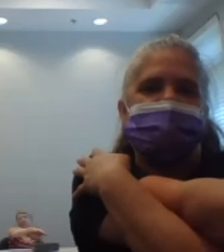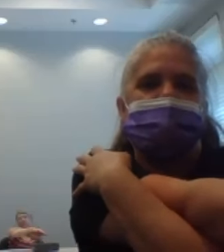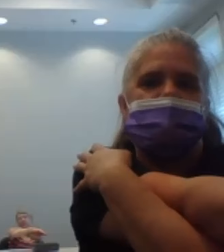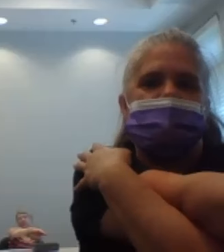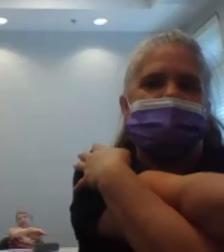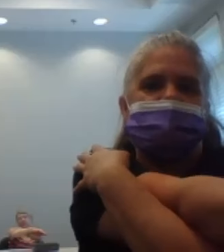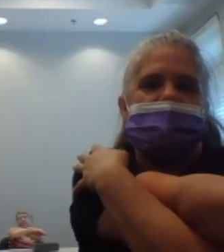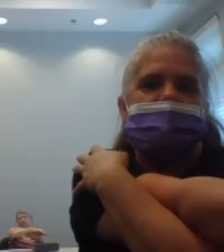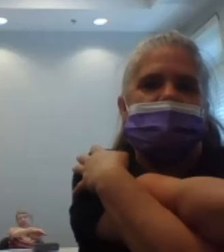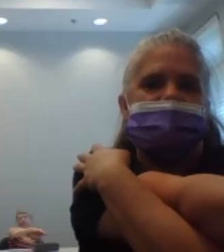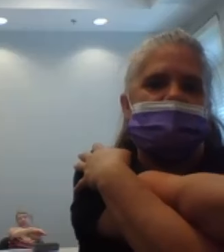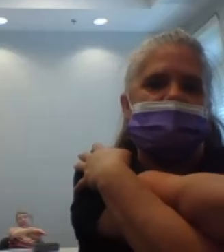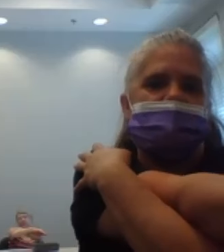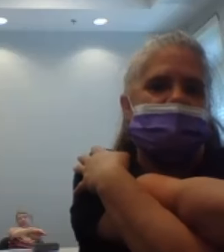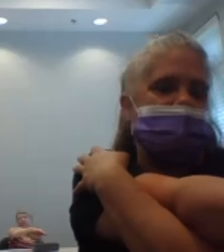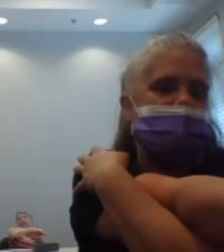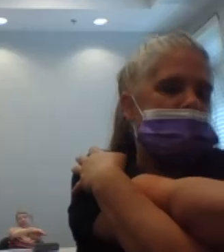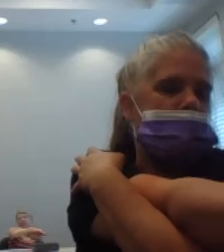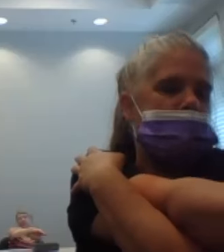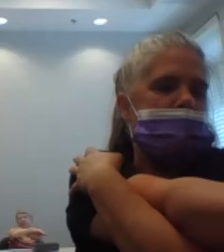seven, eight,